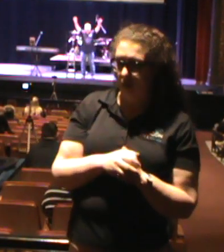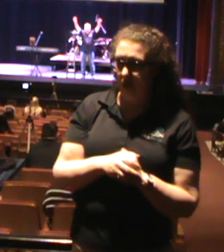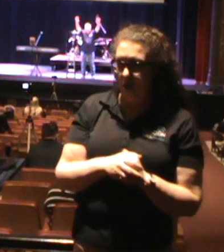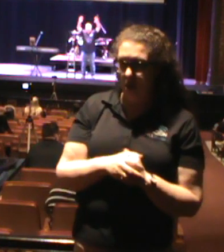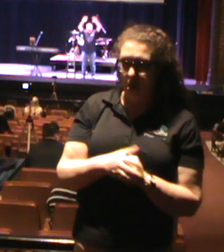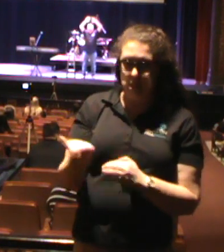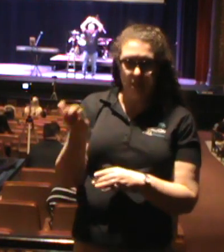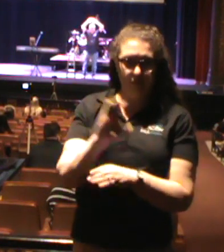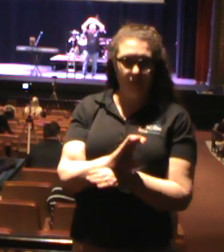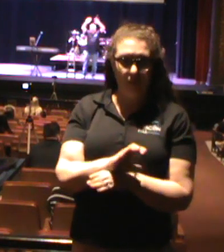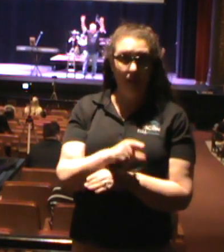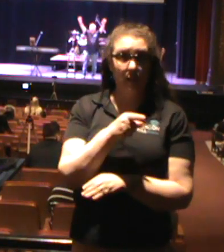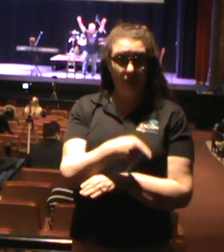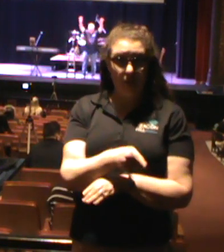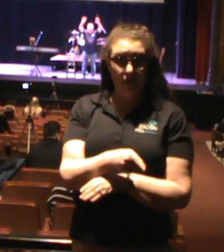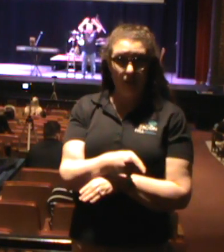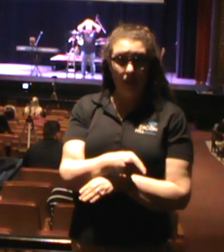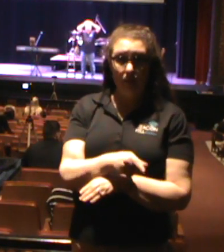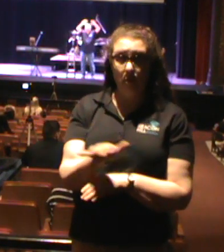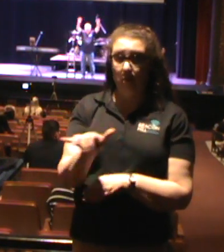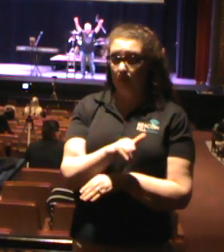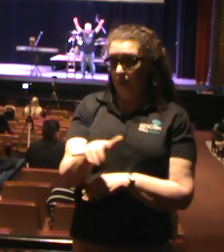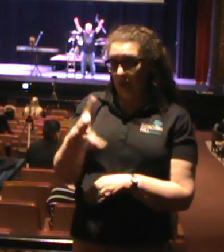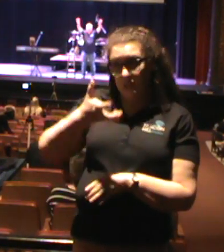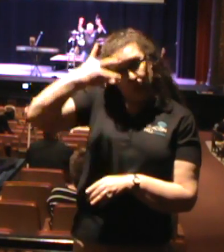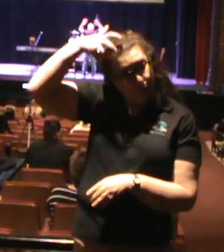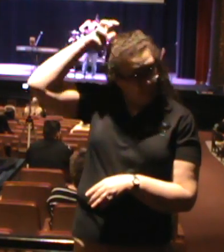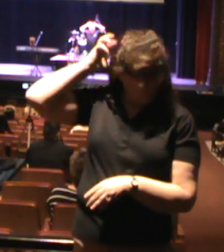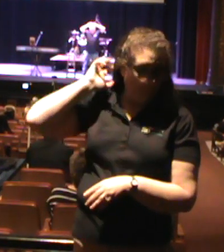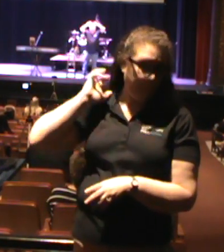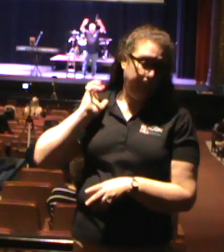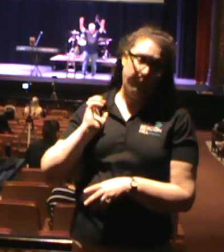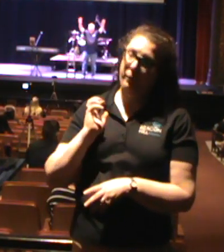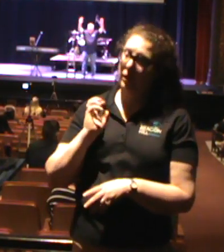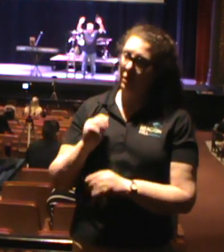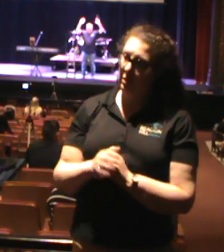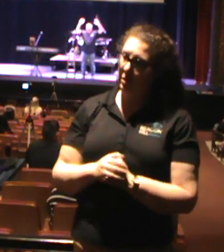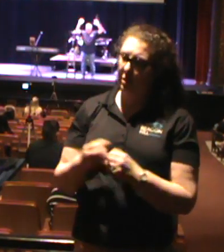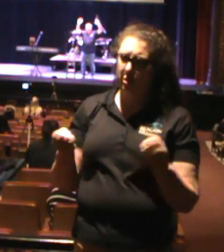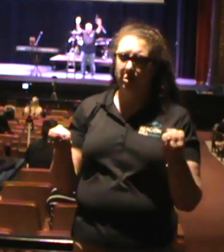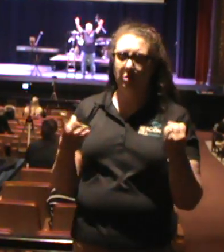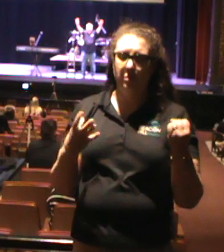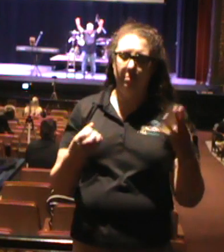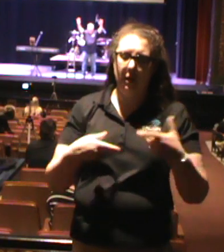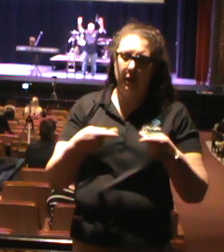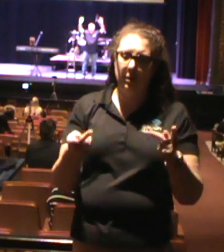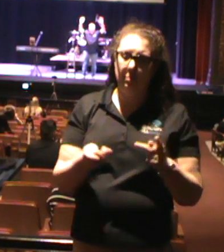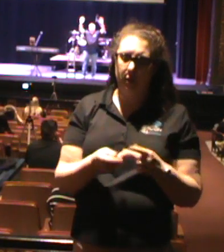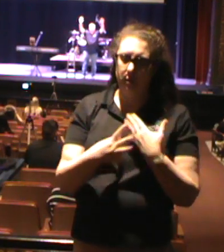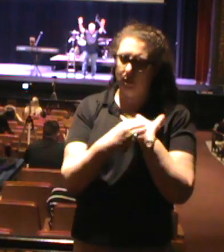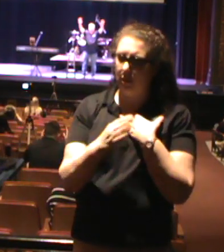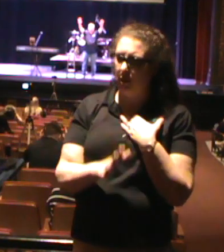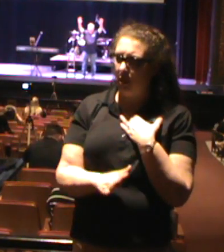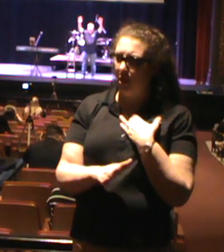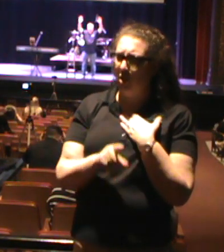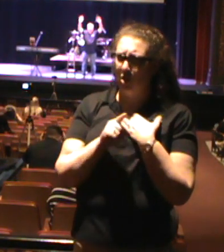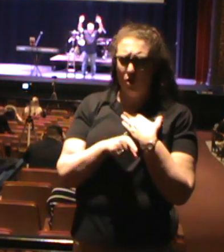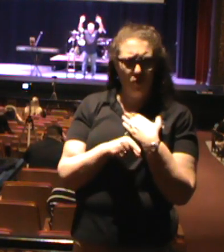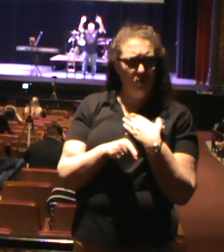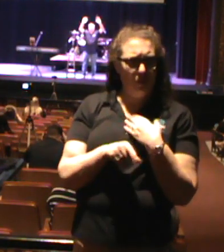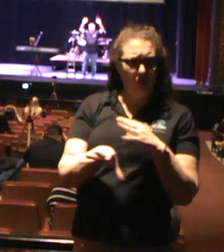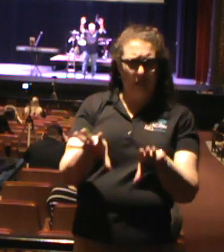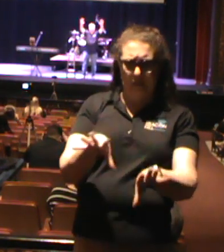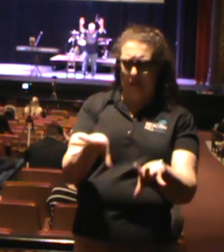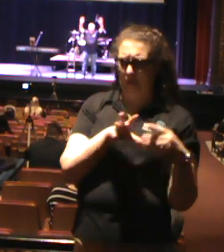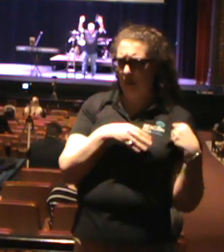so obvious outside in so many different places around the world. You can sit there and you can leave here today. You can see so much